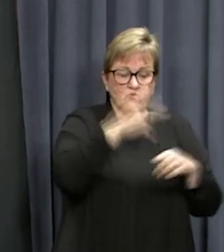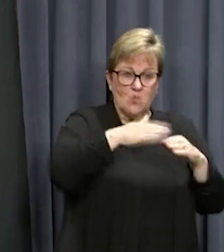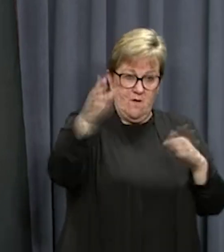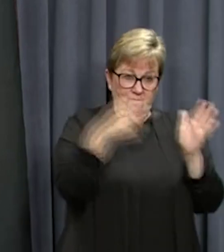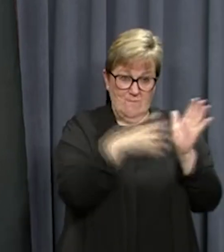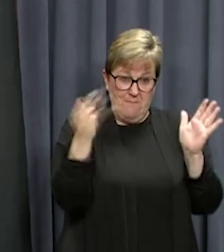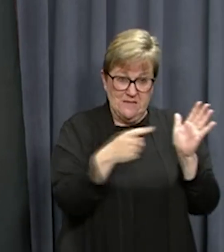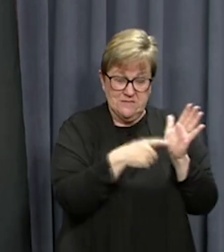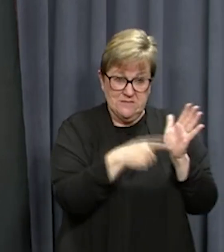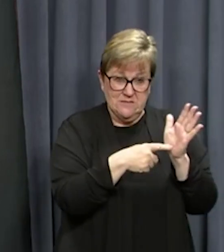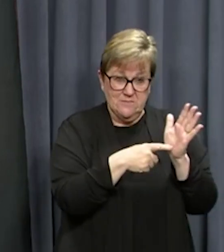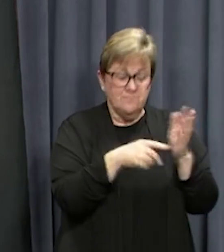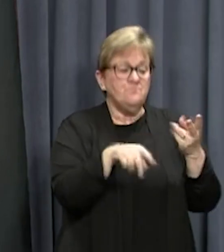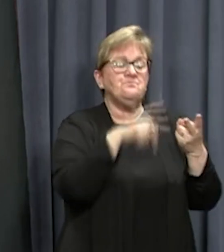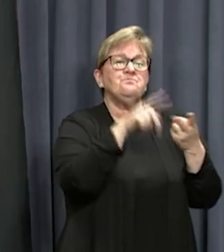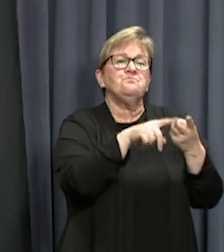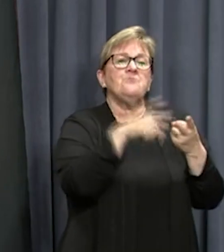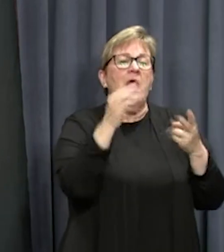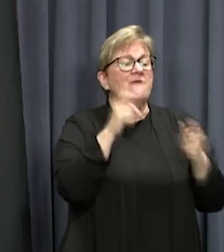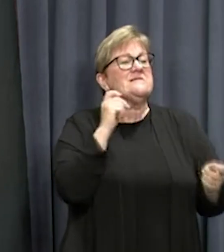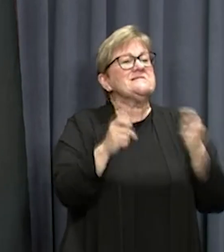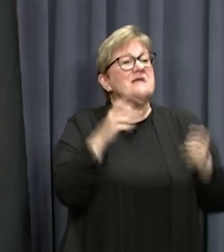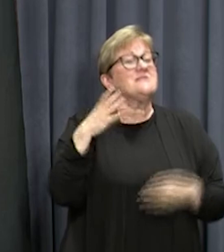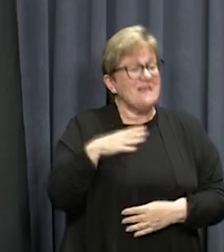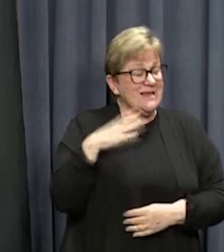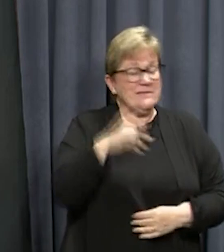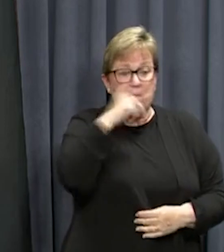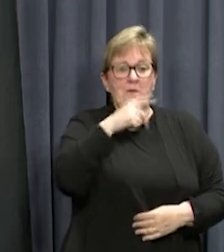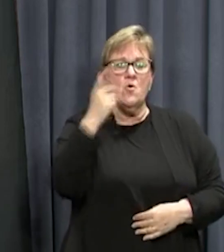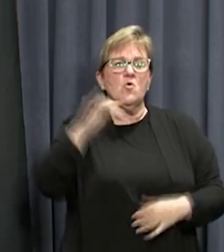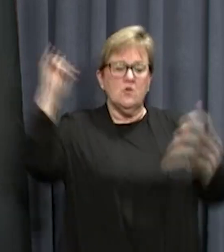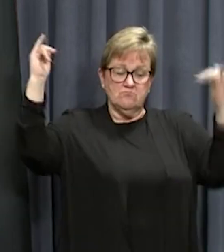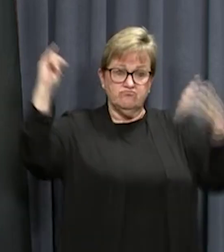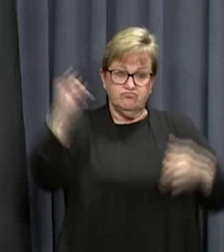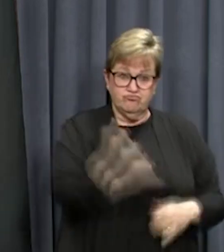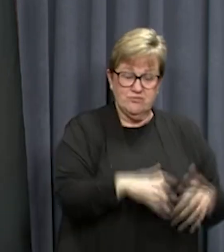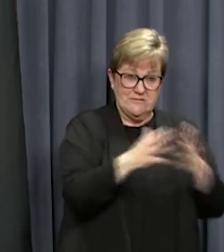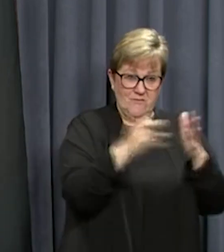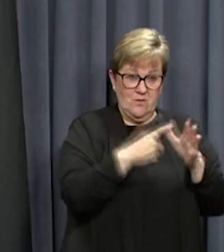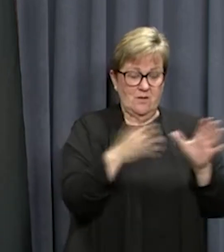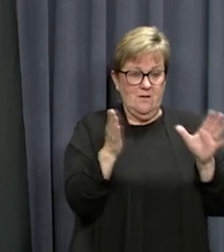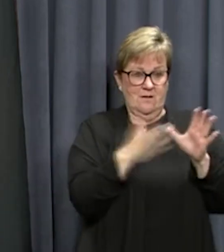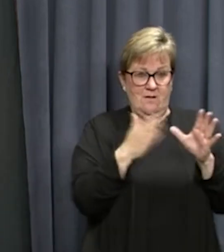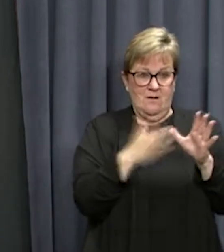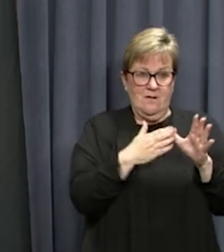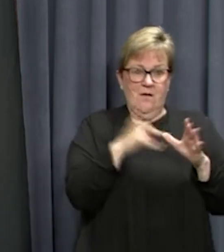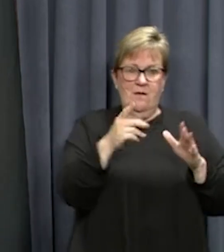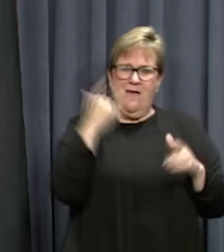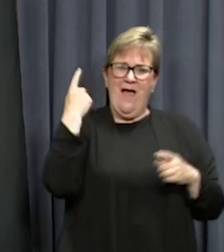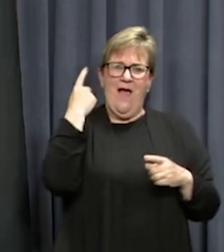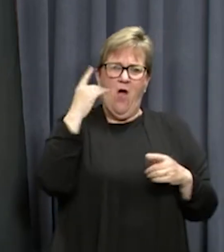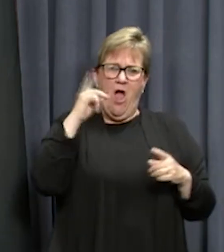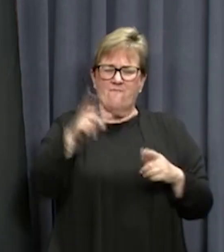and over. We'll also have testing requirements for those arriving into WA based on the length of the trip.